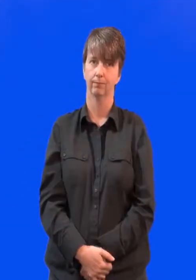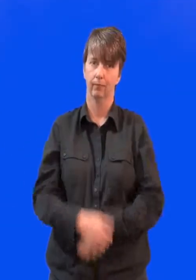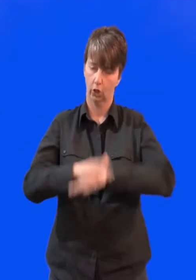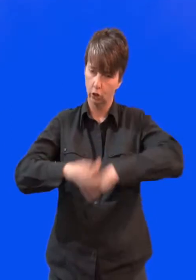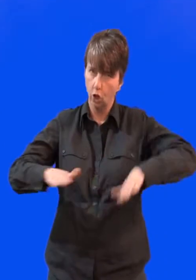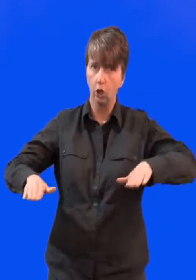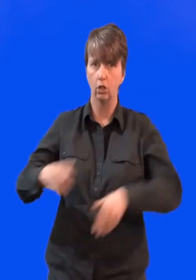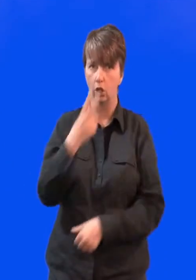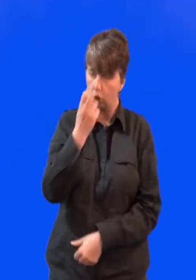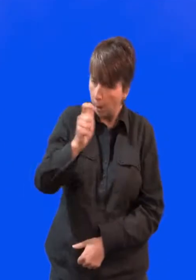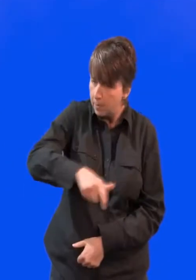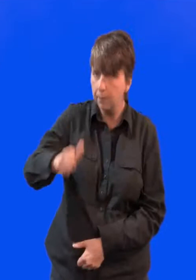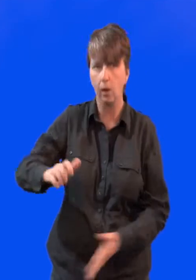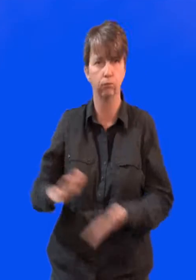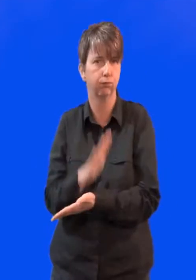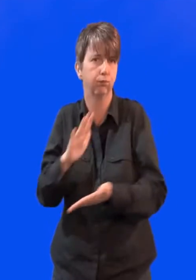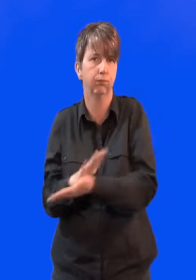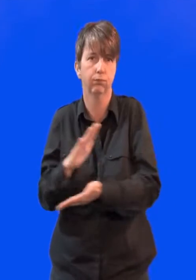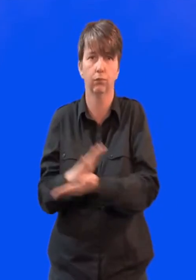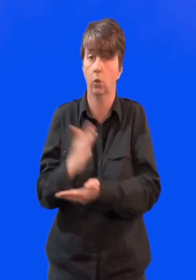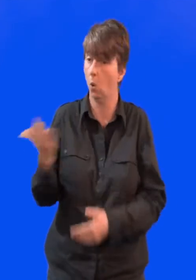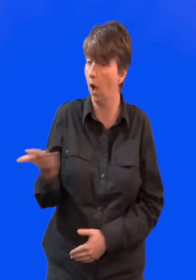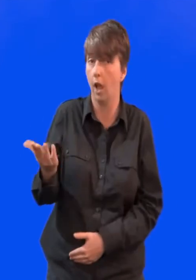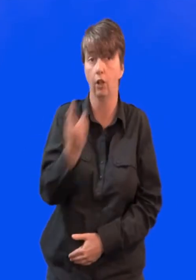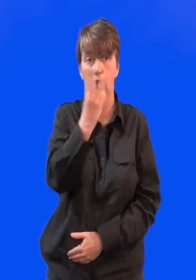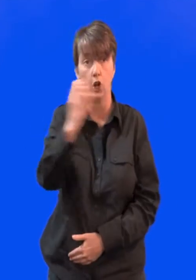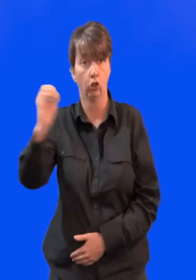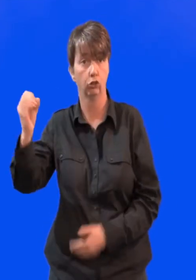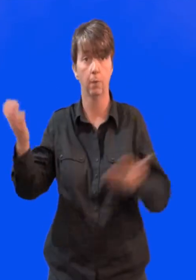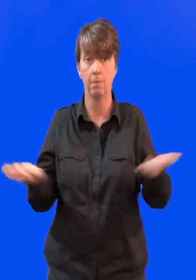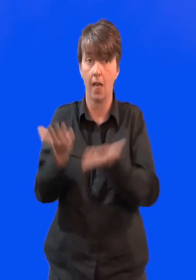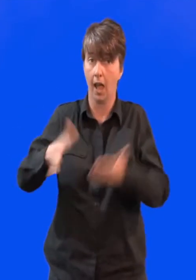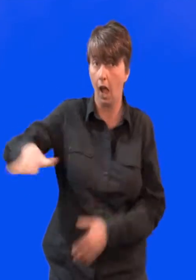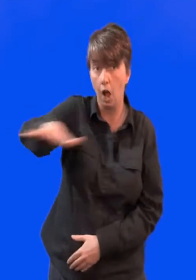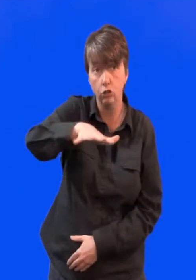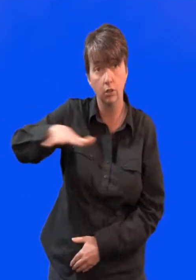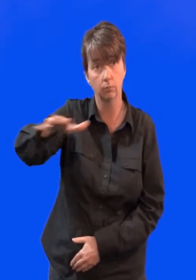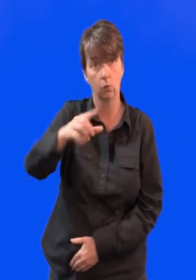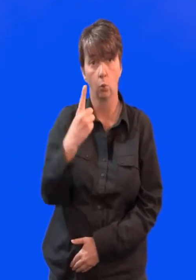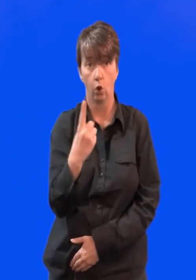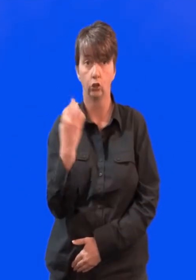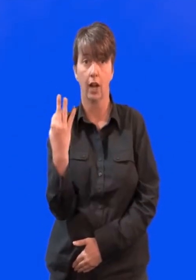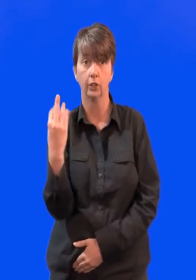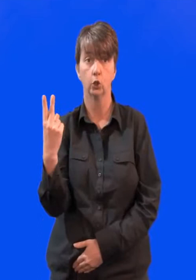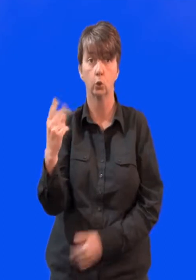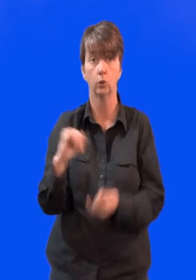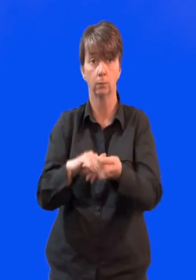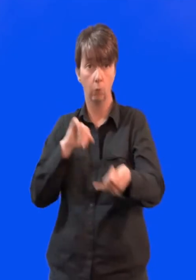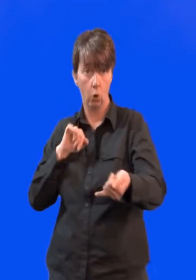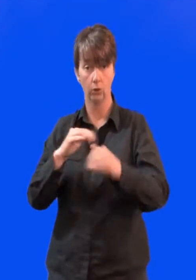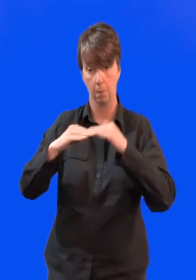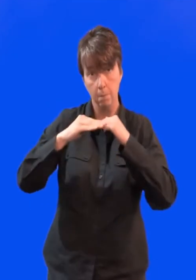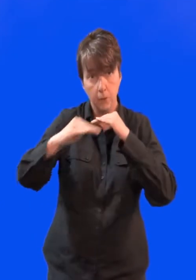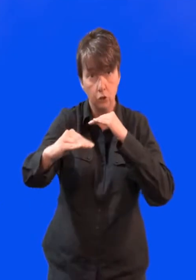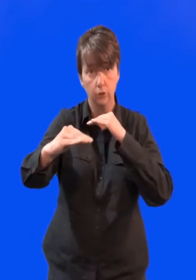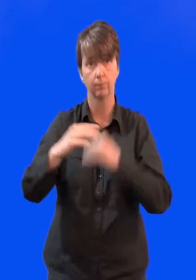Children and young people to have fun. Our council has over 300 play areas. And 182 sports pictures for kids to have fun.